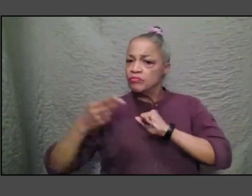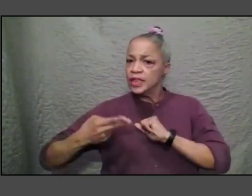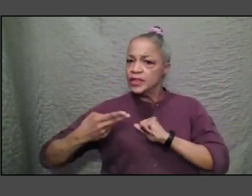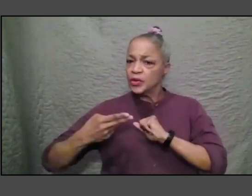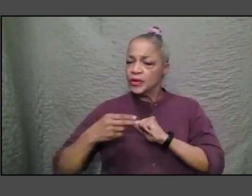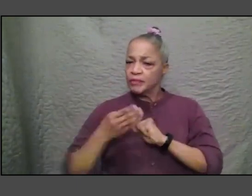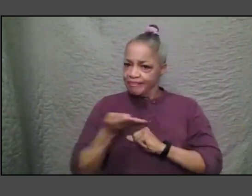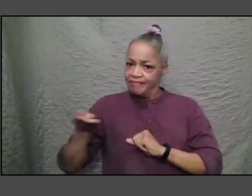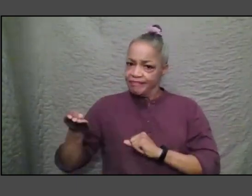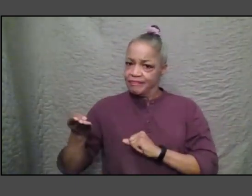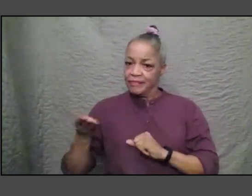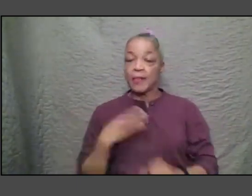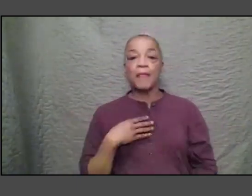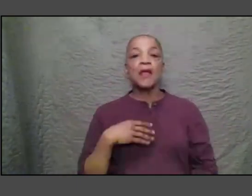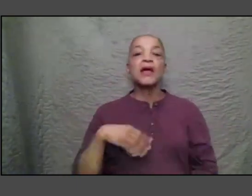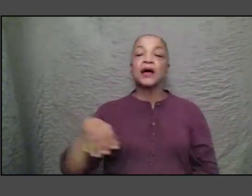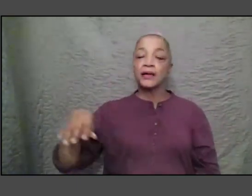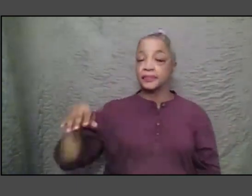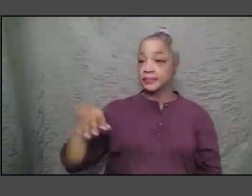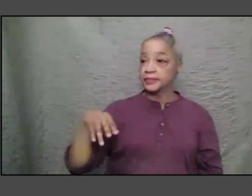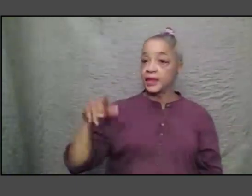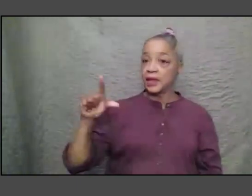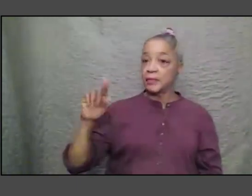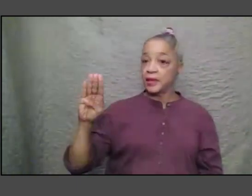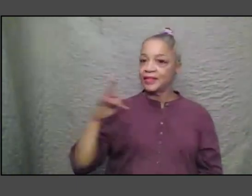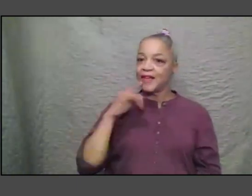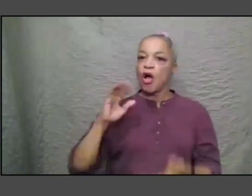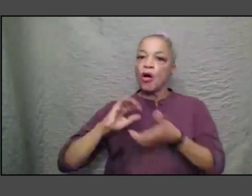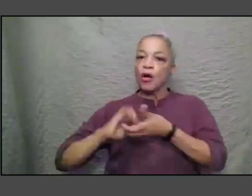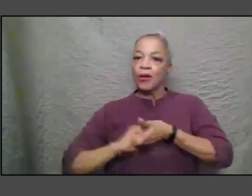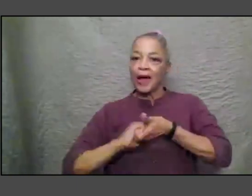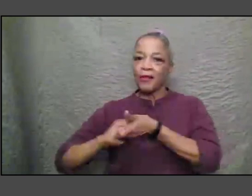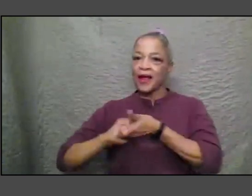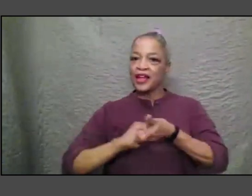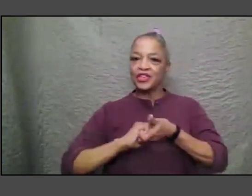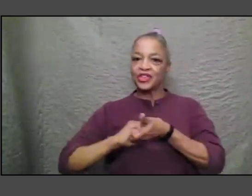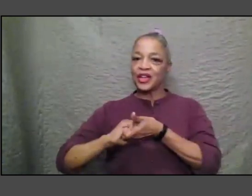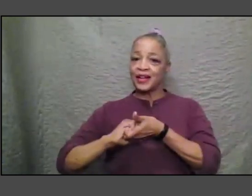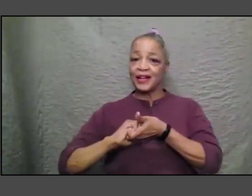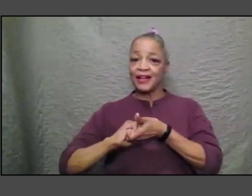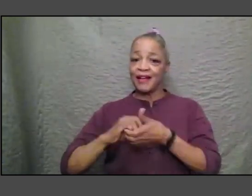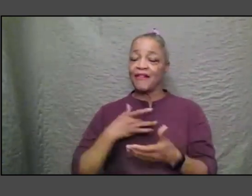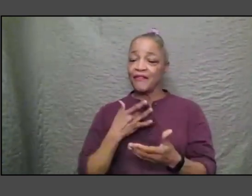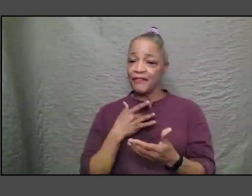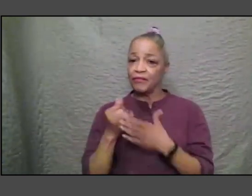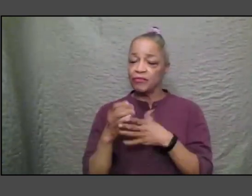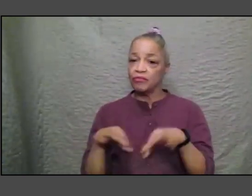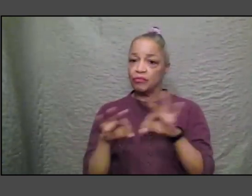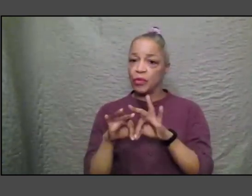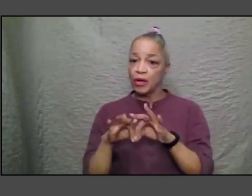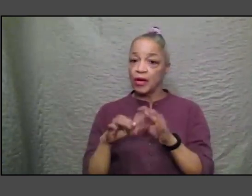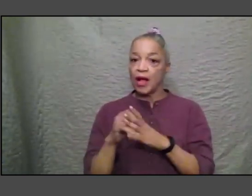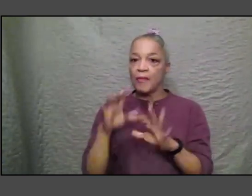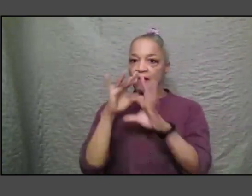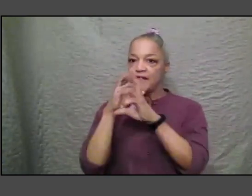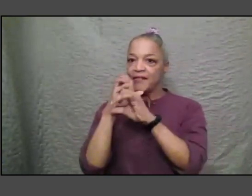mean about sort of collaboration and not having broad enough shoulders i think that i've been fascinated in small towns how librarians